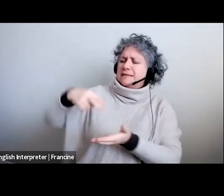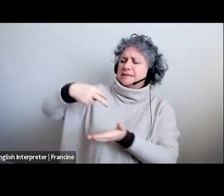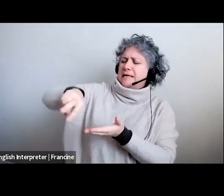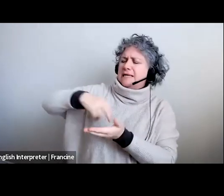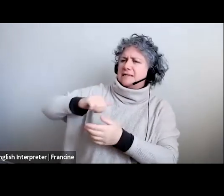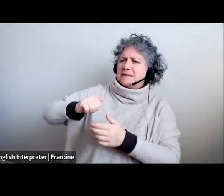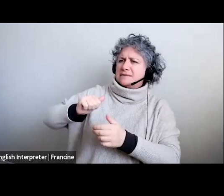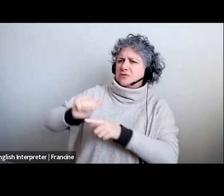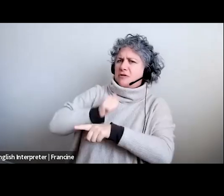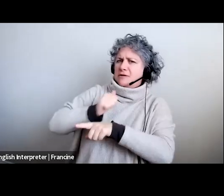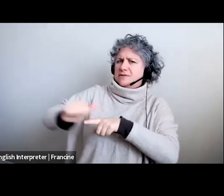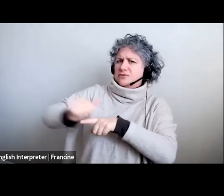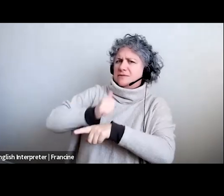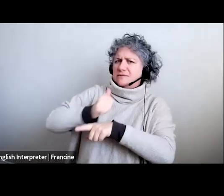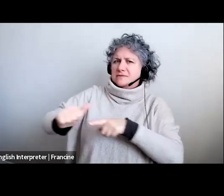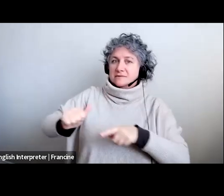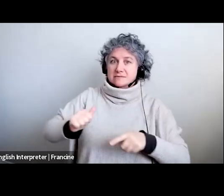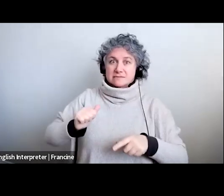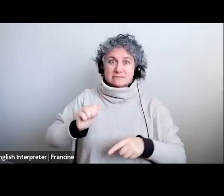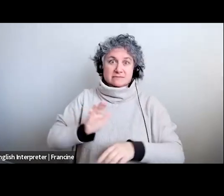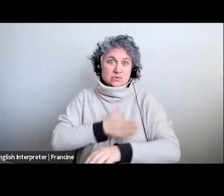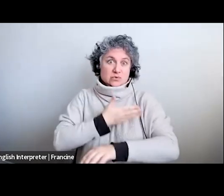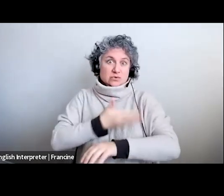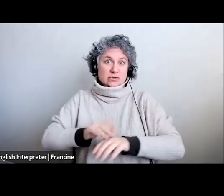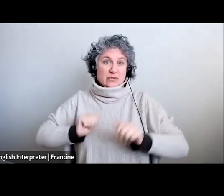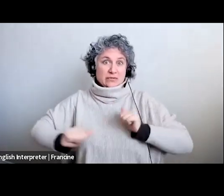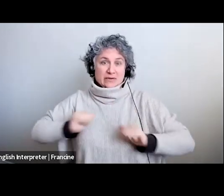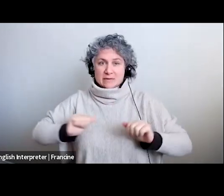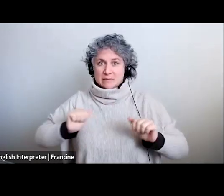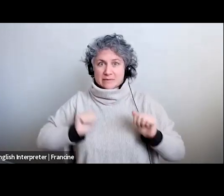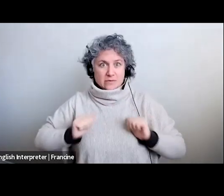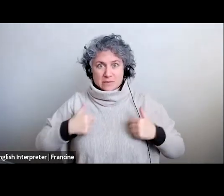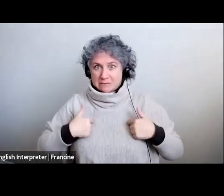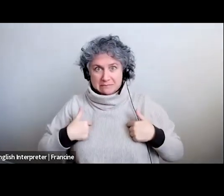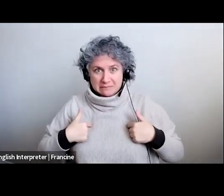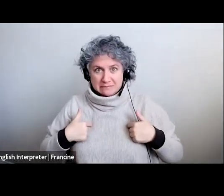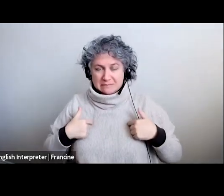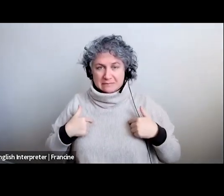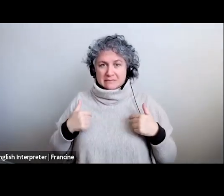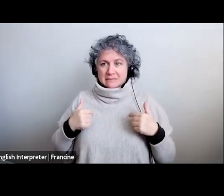musical theater performer and doesn't do dance auditions how the heck do you do that